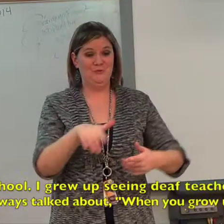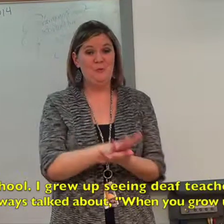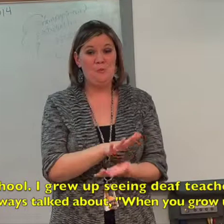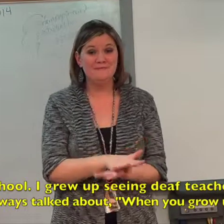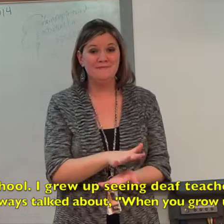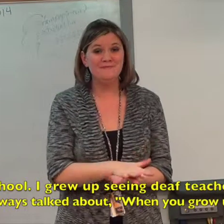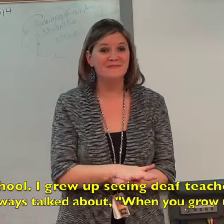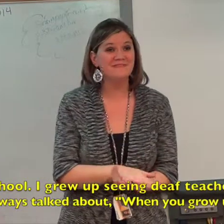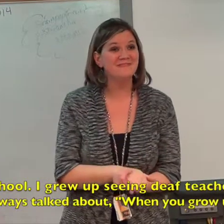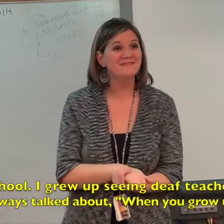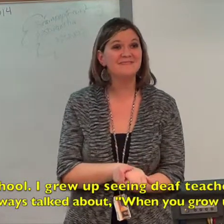From school.